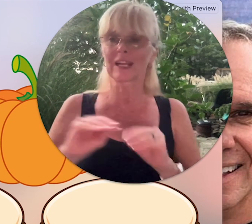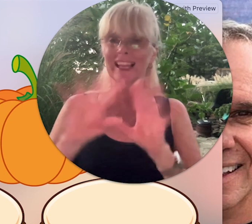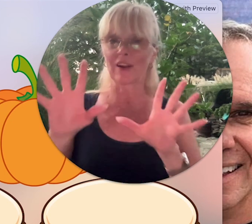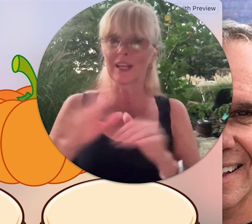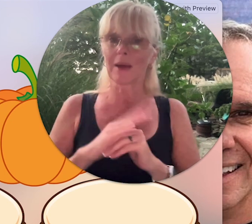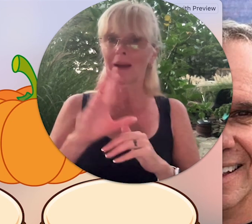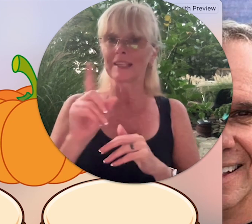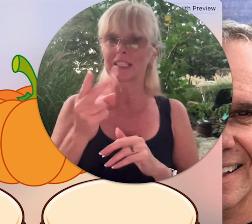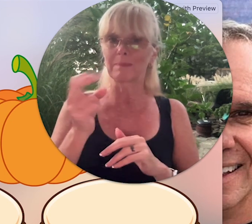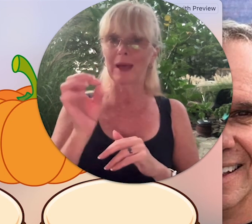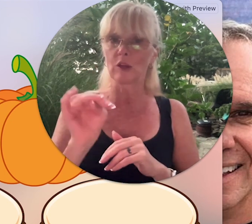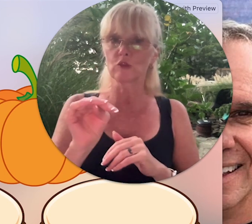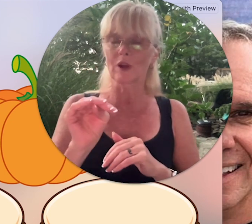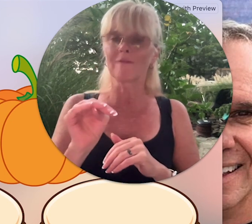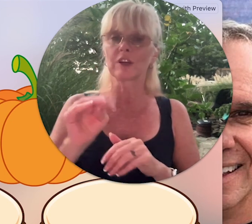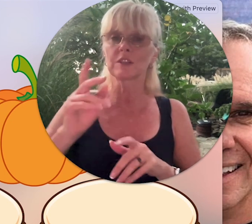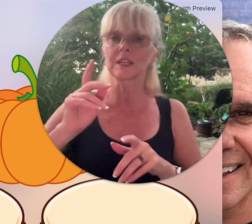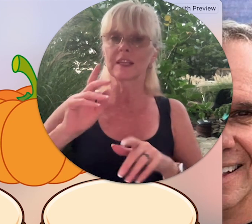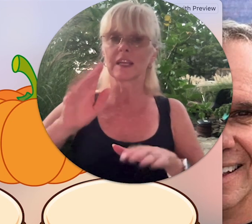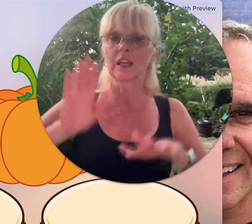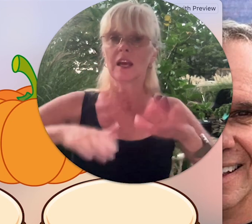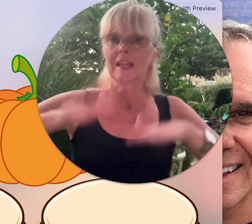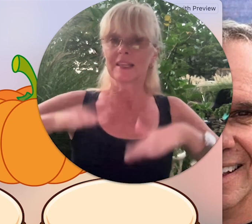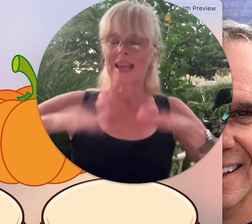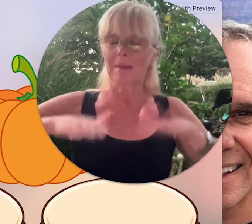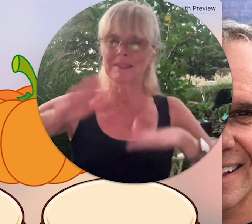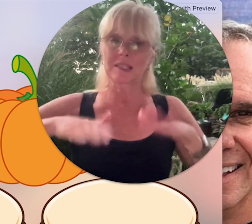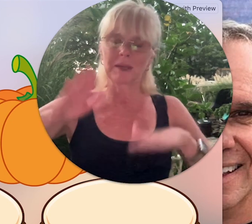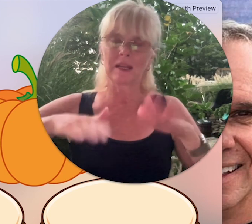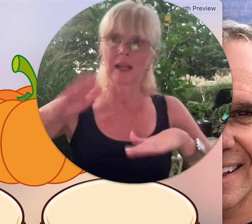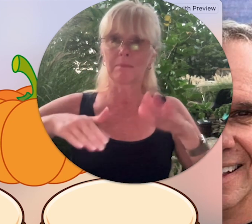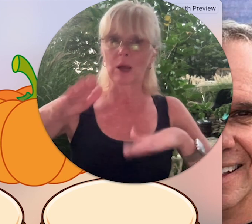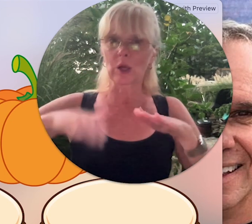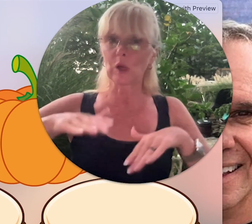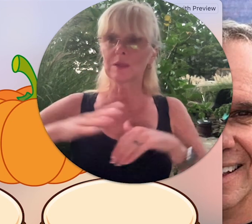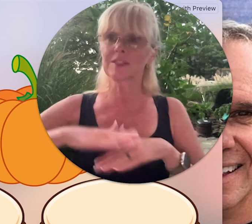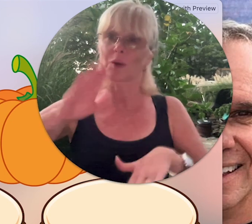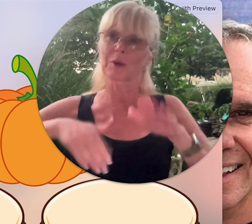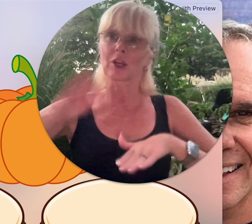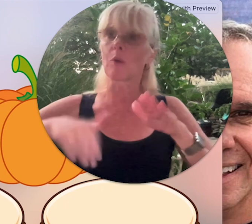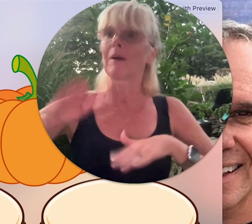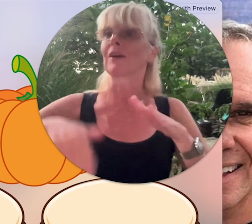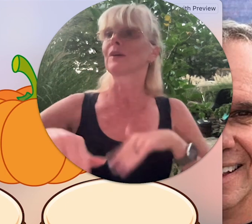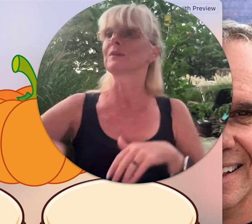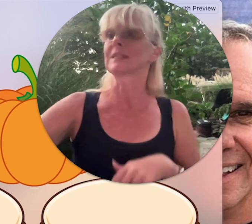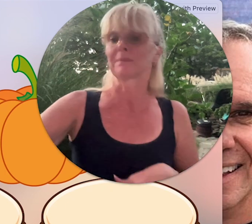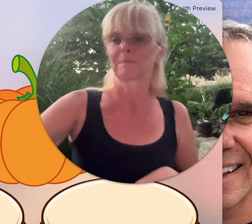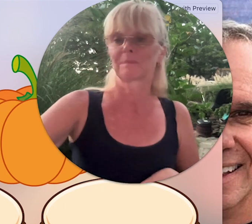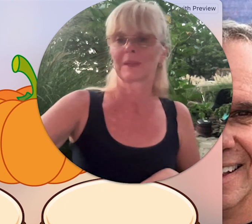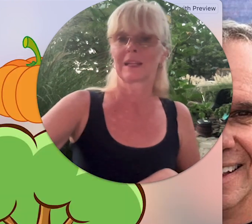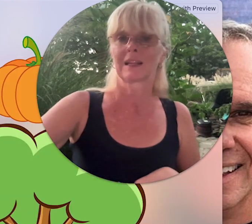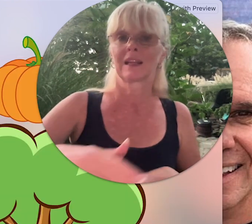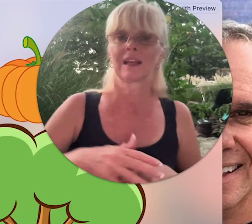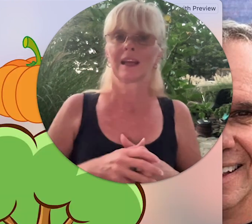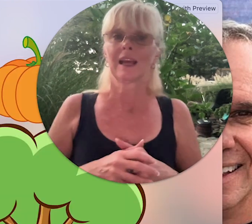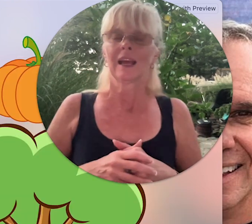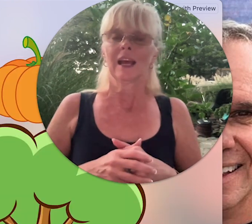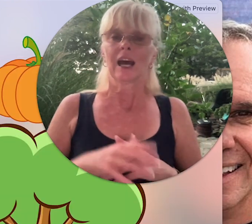clarity I might spell drum first and then this happens to be like bongos so I'm gonna go bongos a